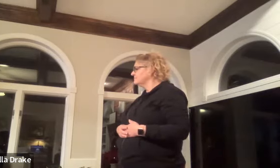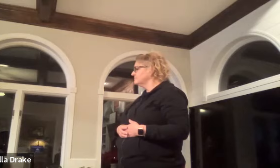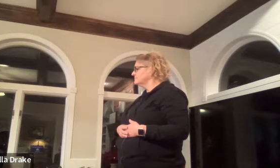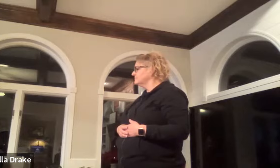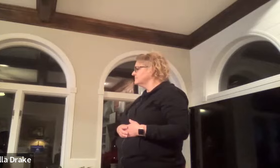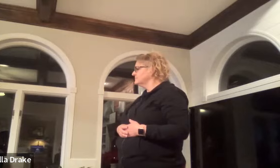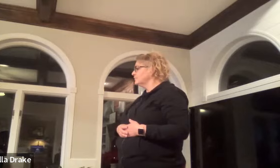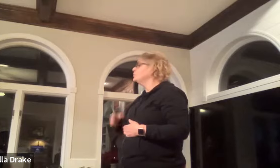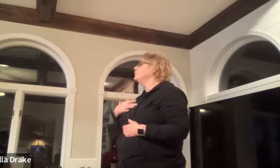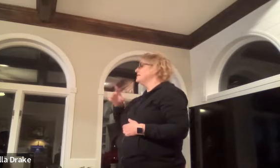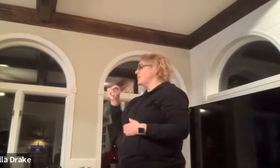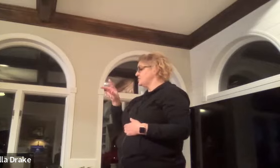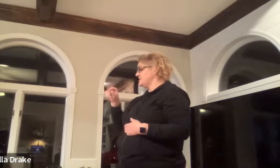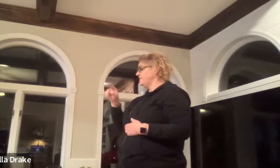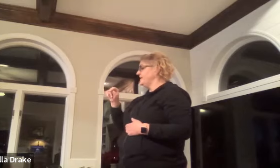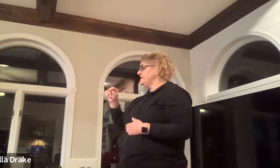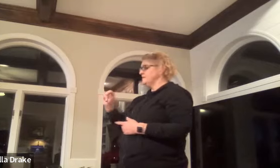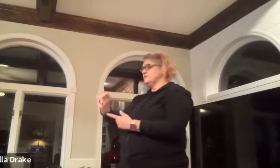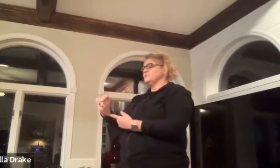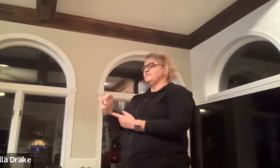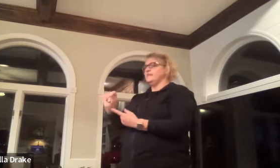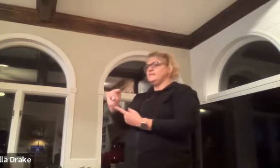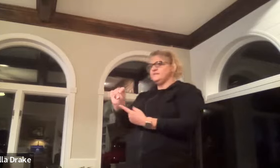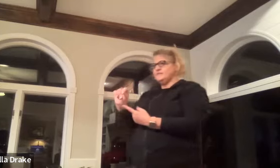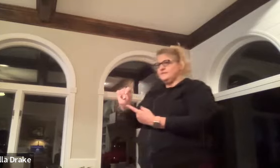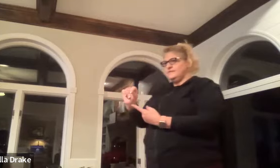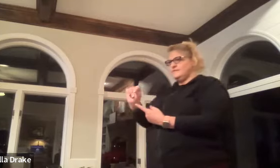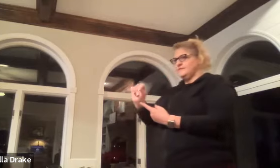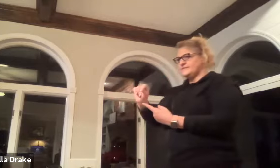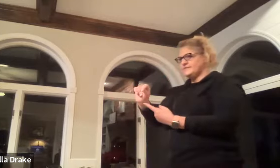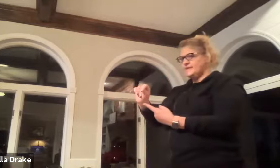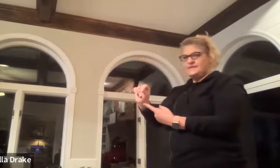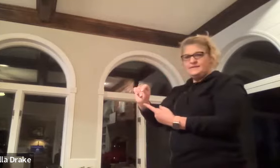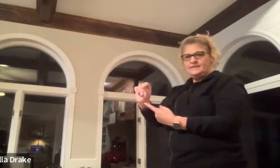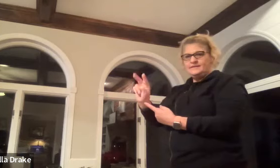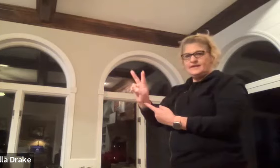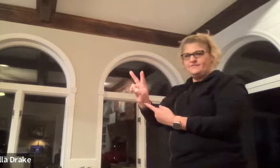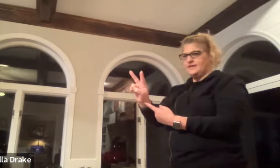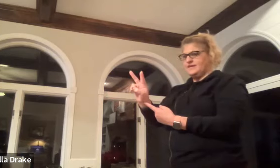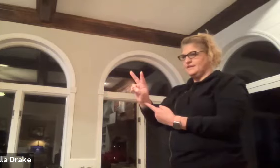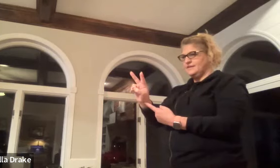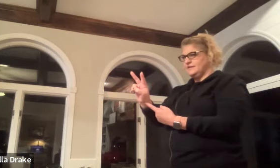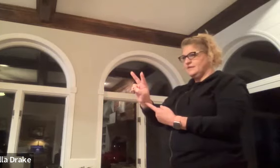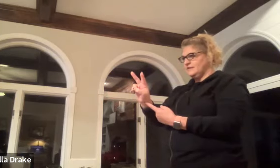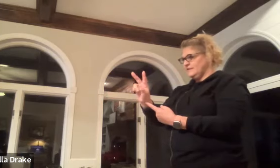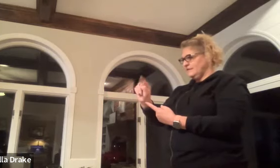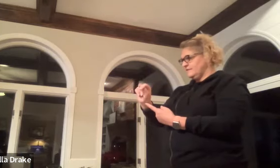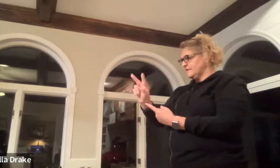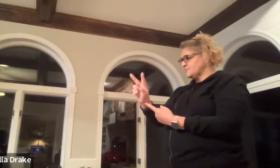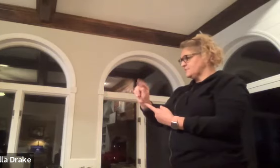you like to watch tv so tv is t and a v that's what